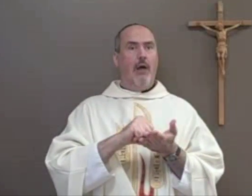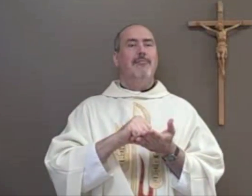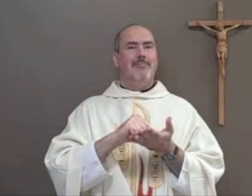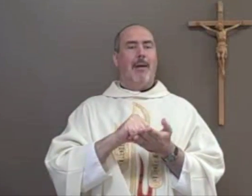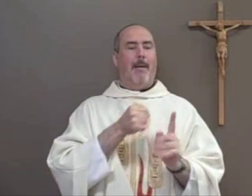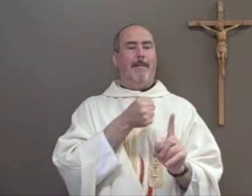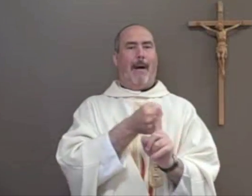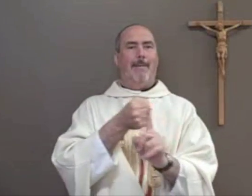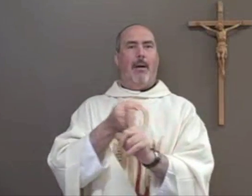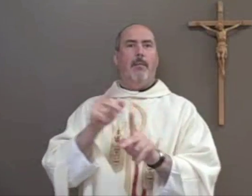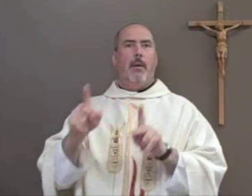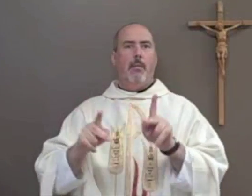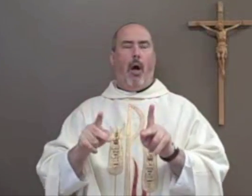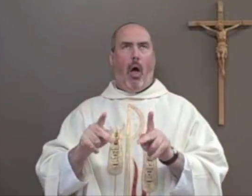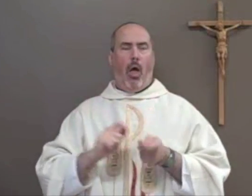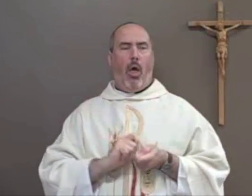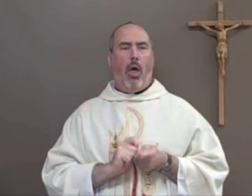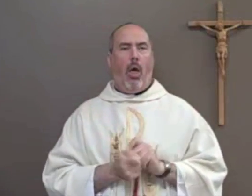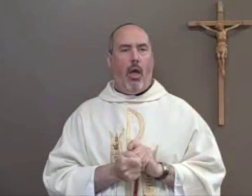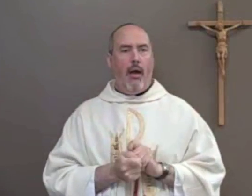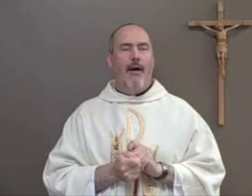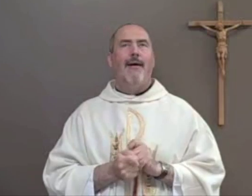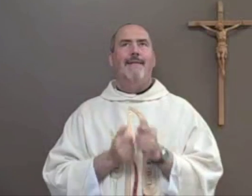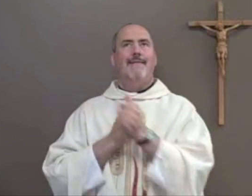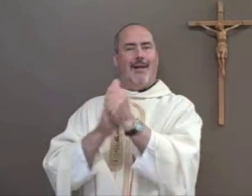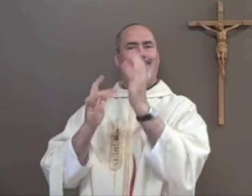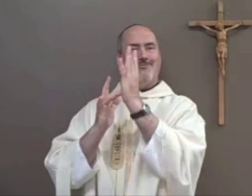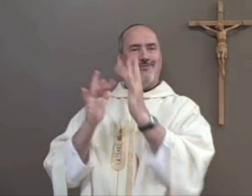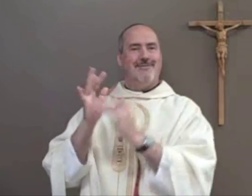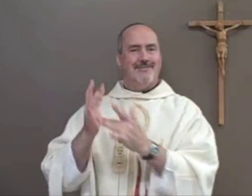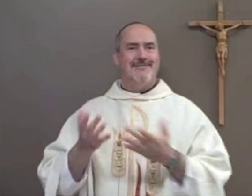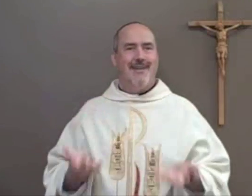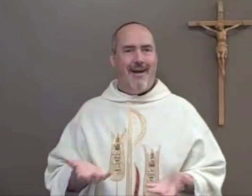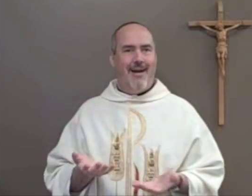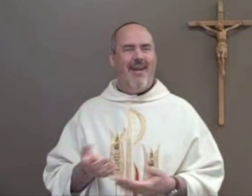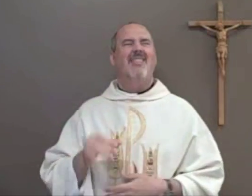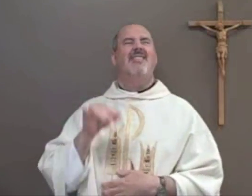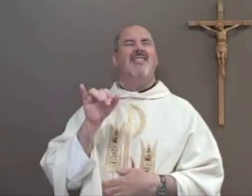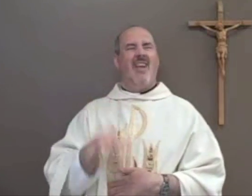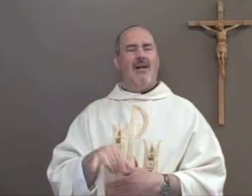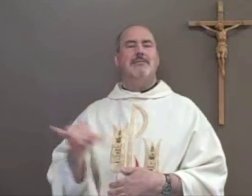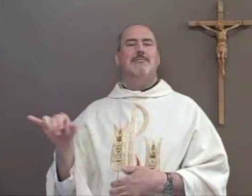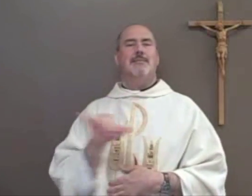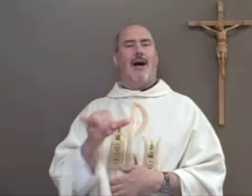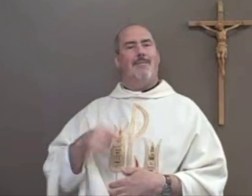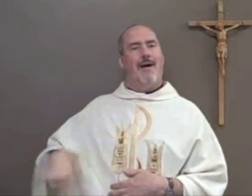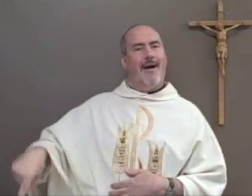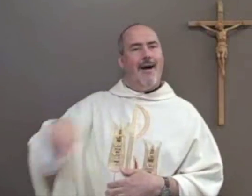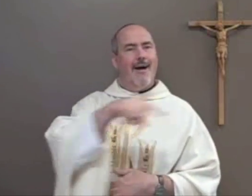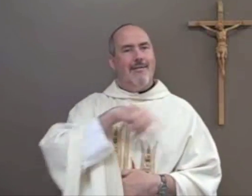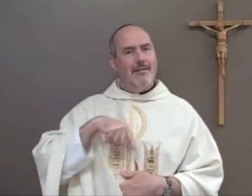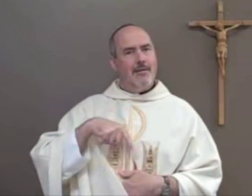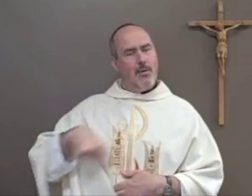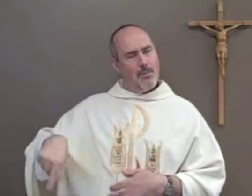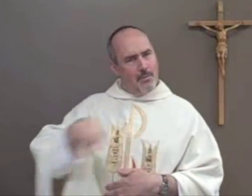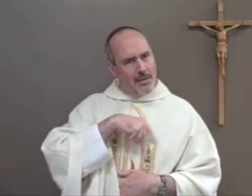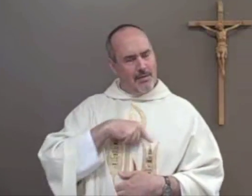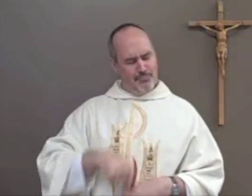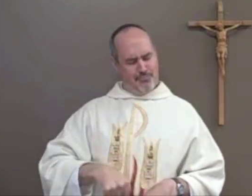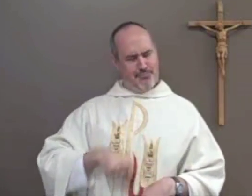the Saints over time were able to affect people's lives and bring those people closer to Jesus and we can